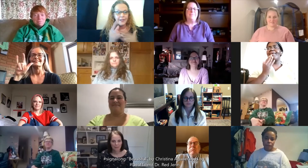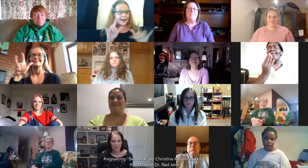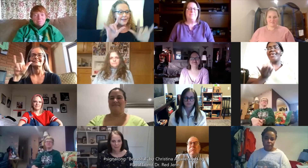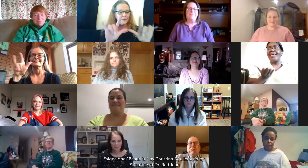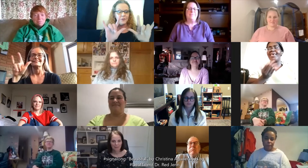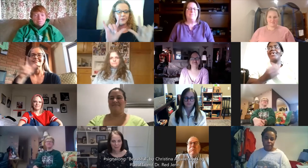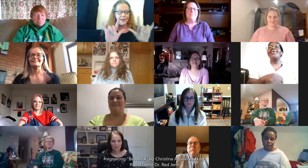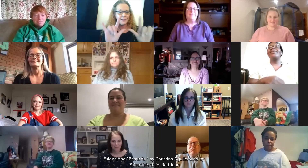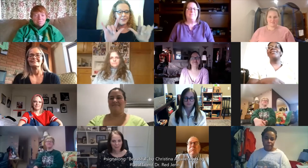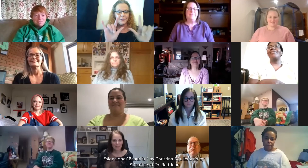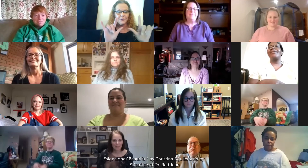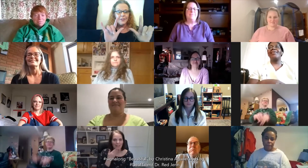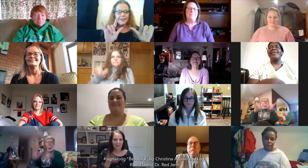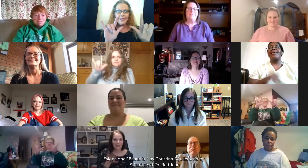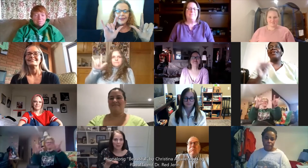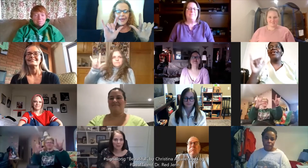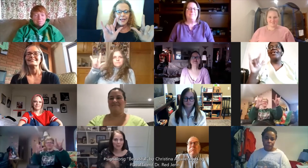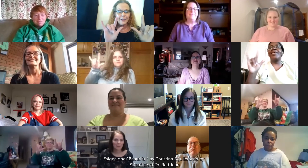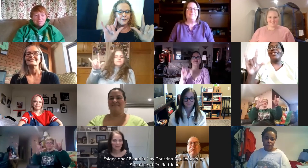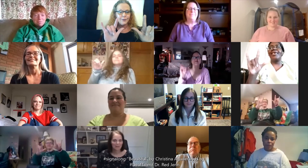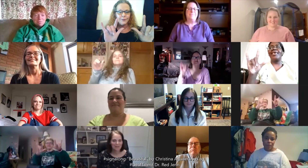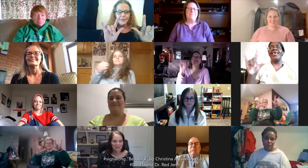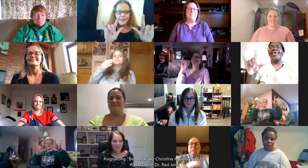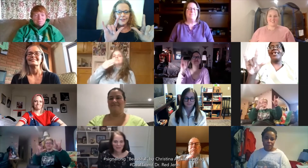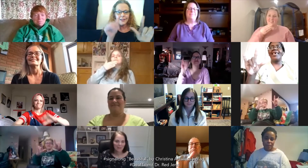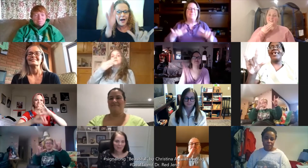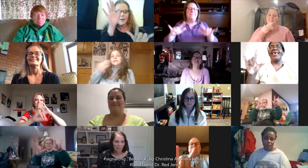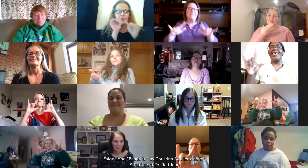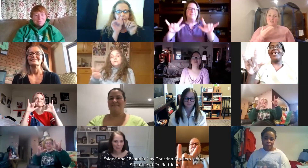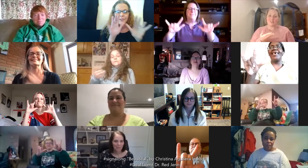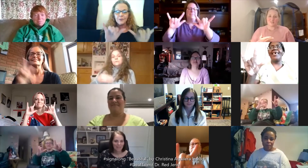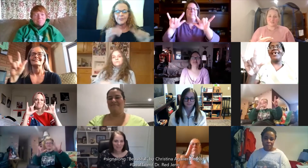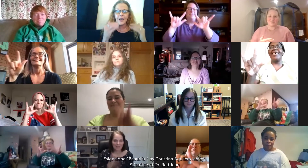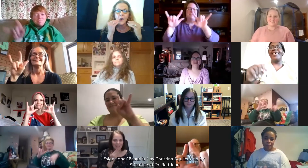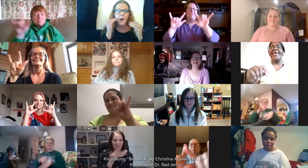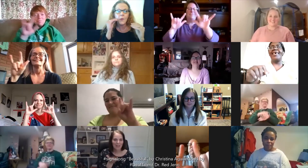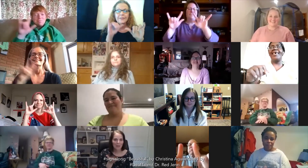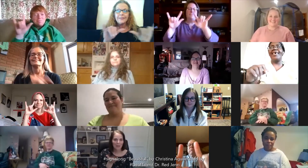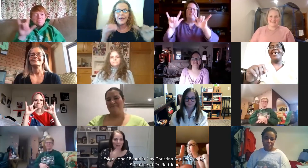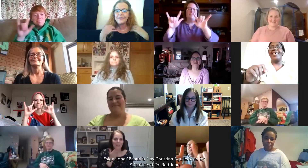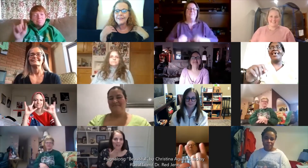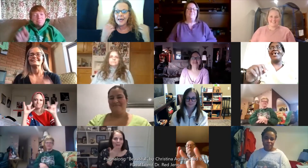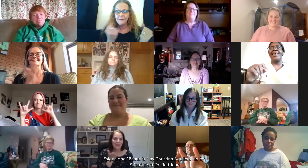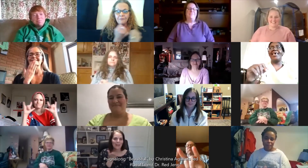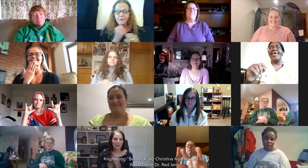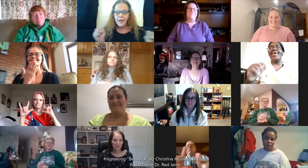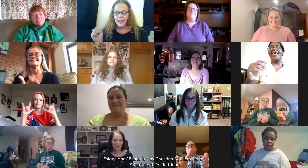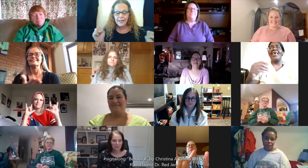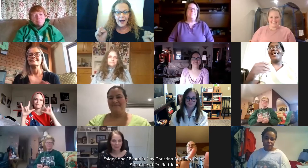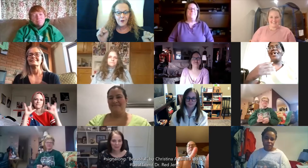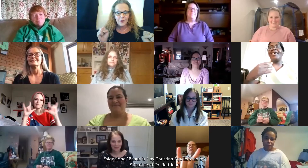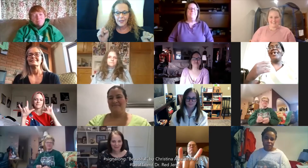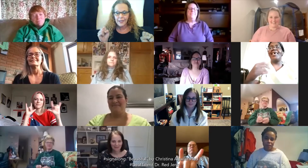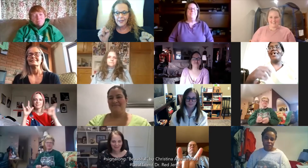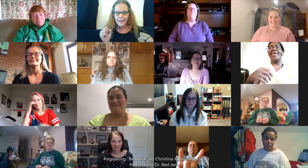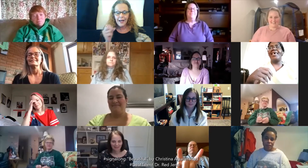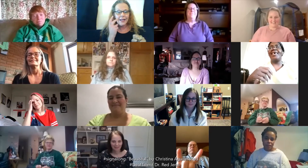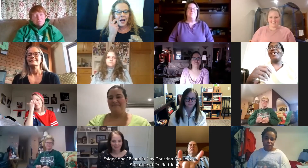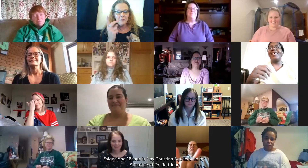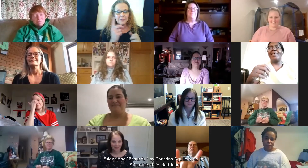i love you guys too thank you god bless you stay home stay safe and healthy and i will